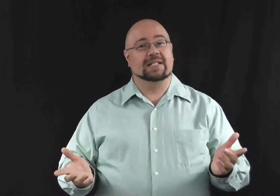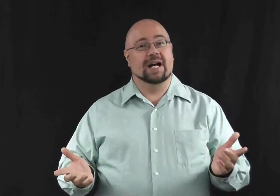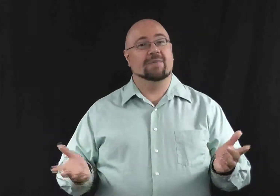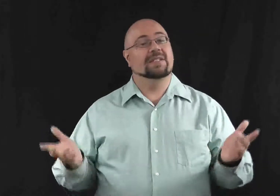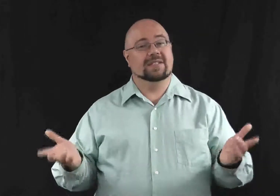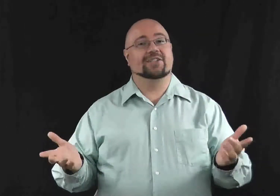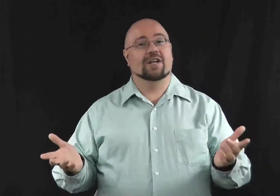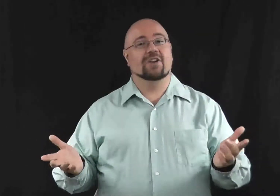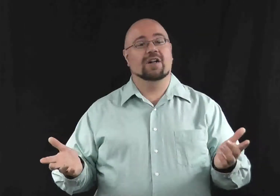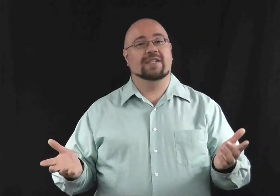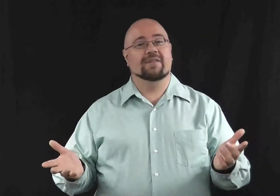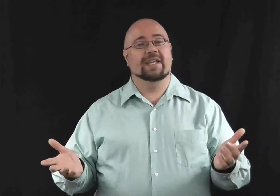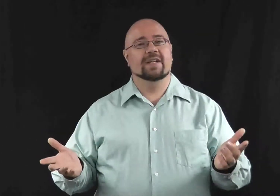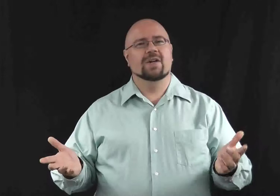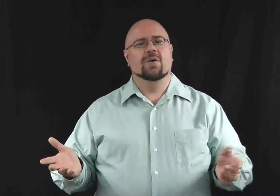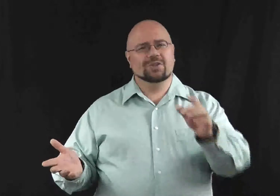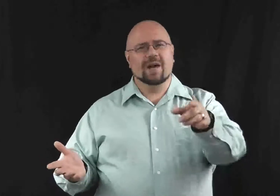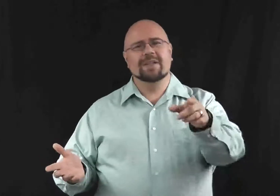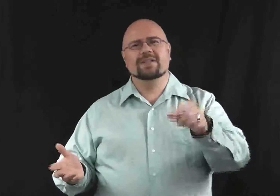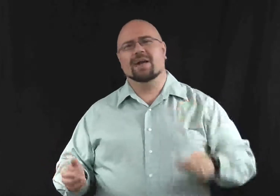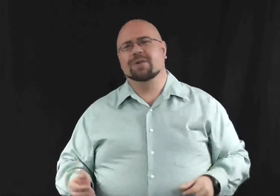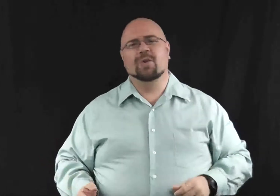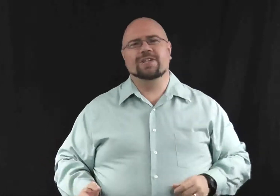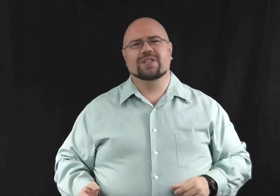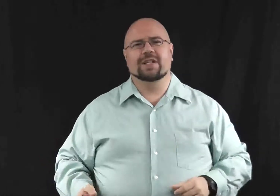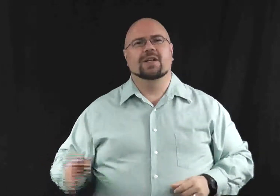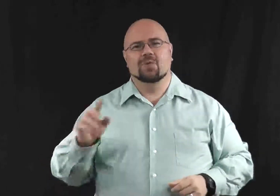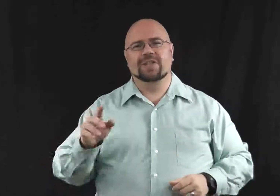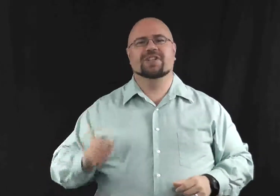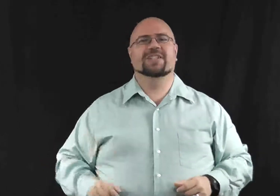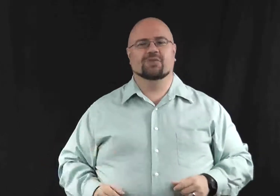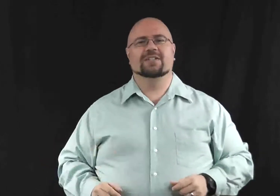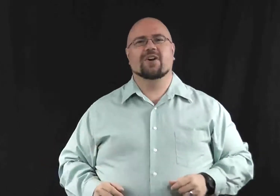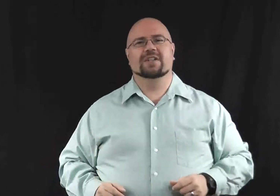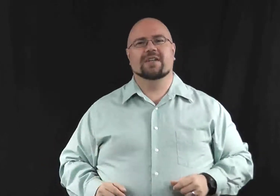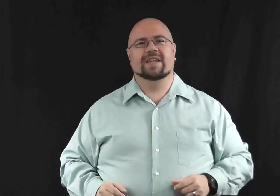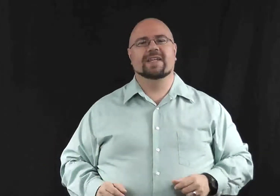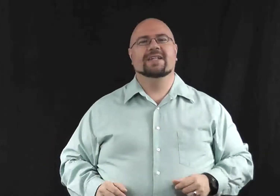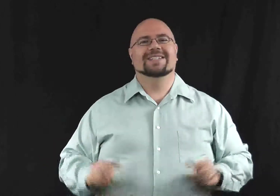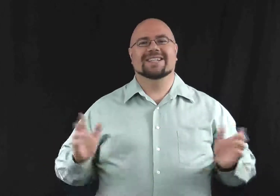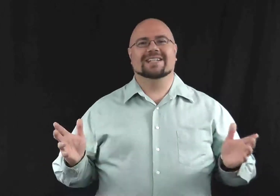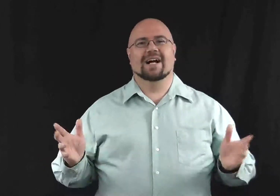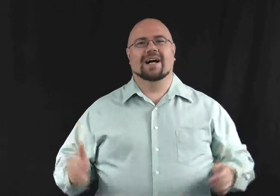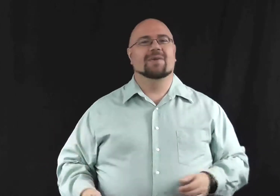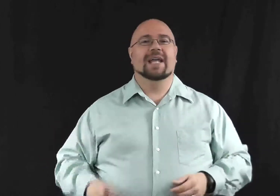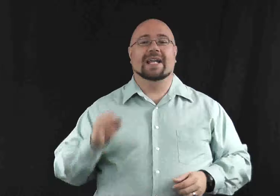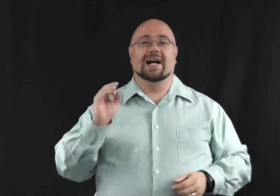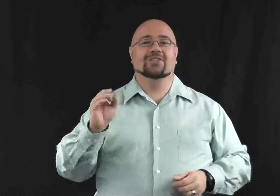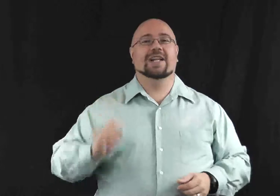slash drugtalktv or drop me a line with a question questions at drugtalktv.com and I'll try to get to it